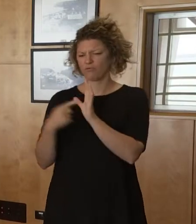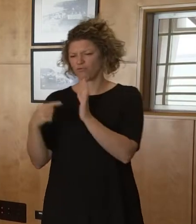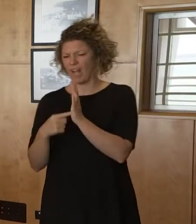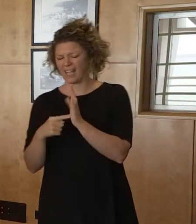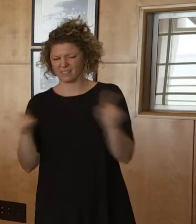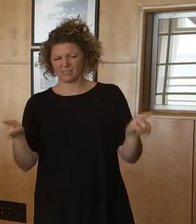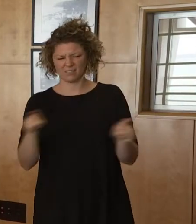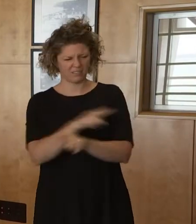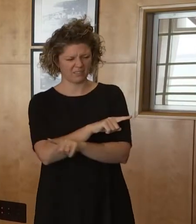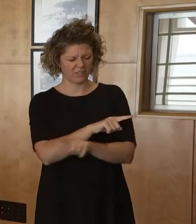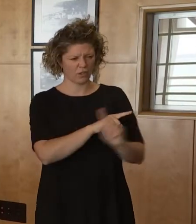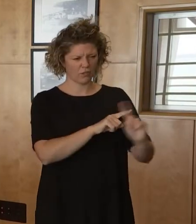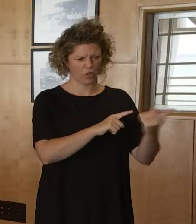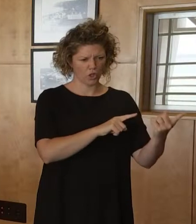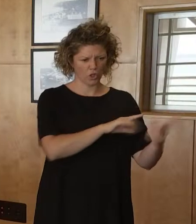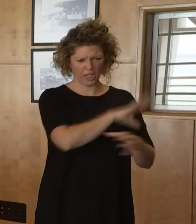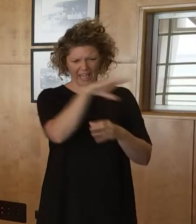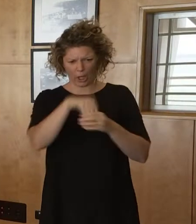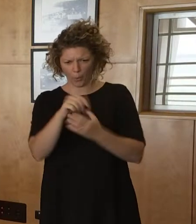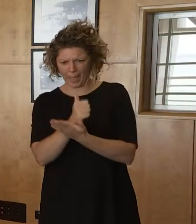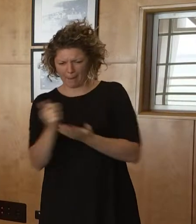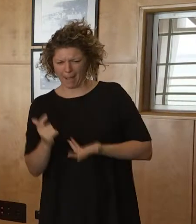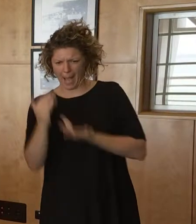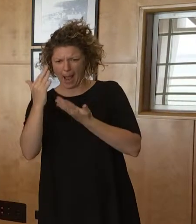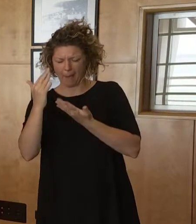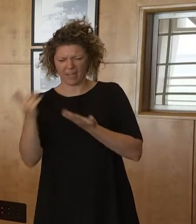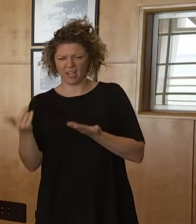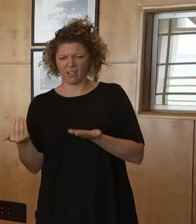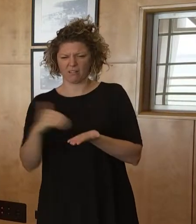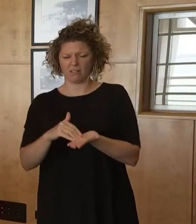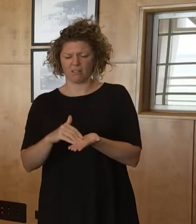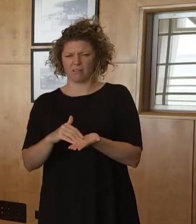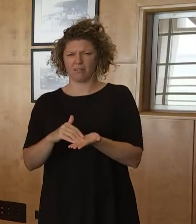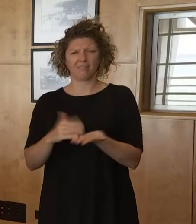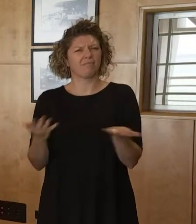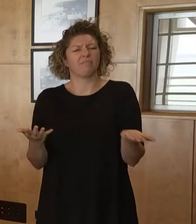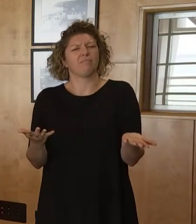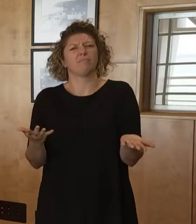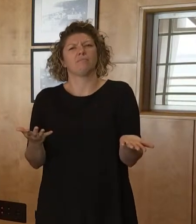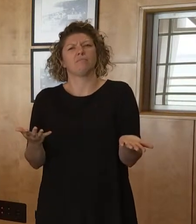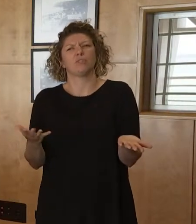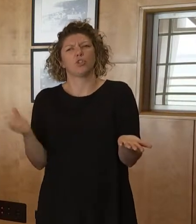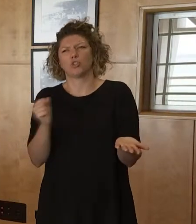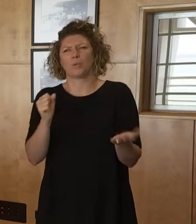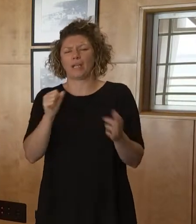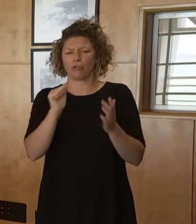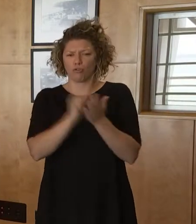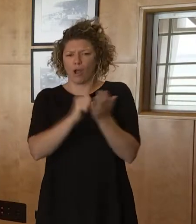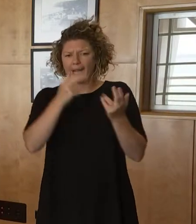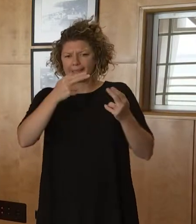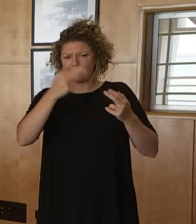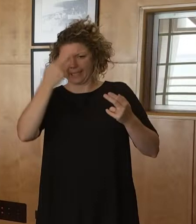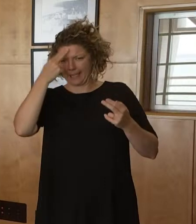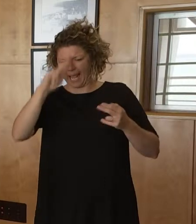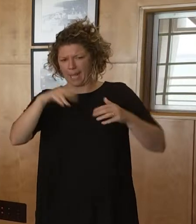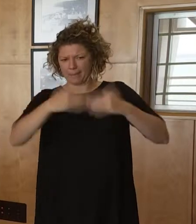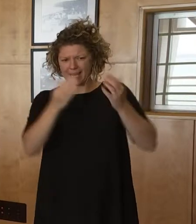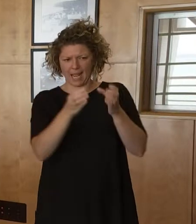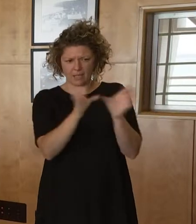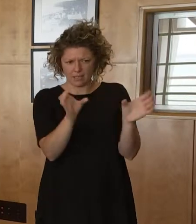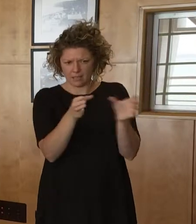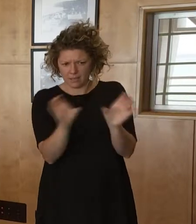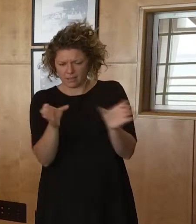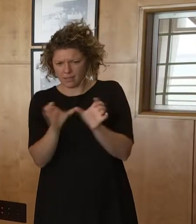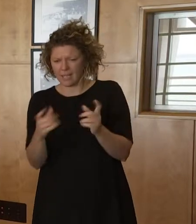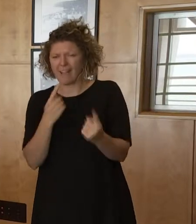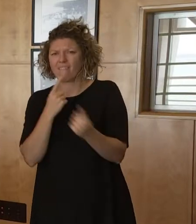why isn't it able to be counted on the day that it's actually uploaded and tagged as a positive test? So in terms of the collation of